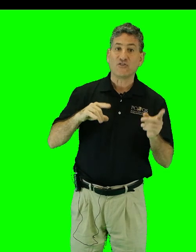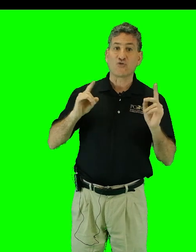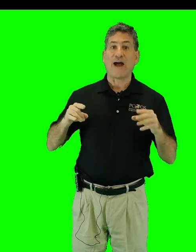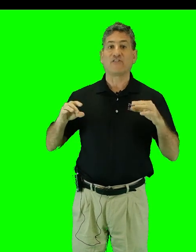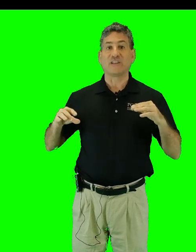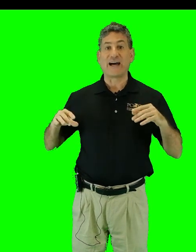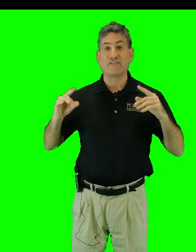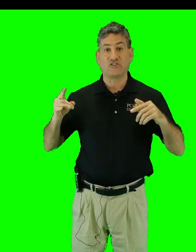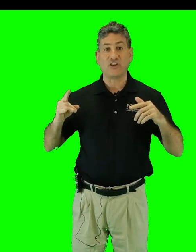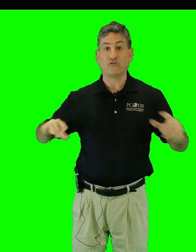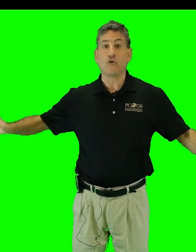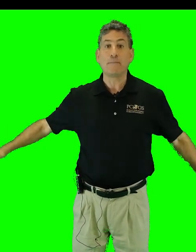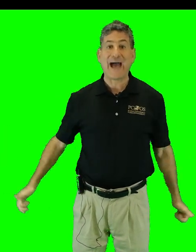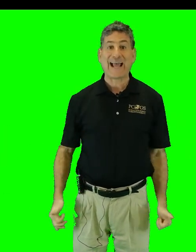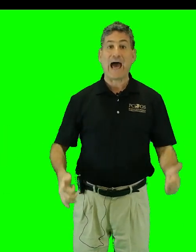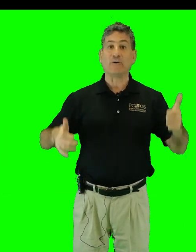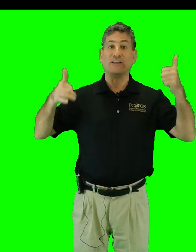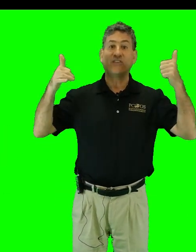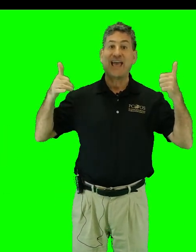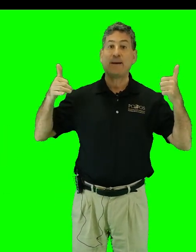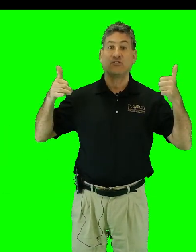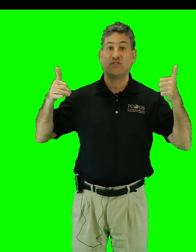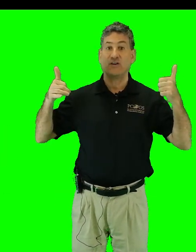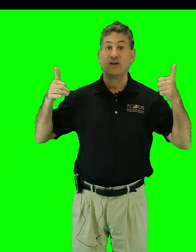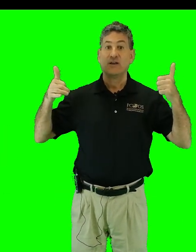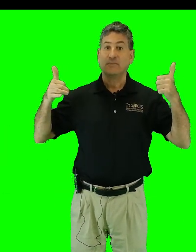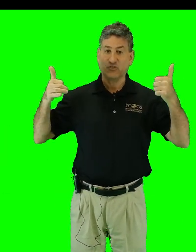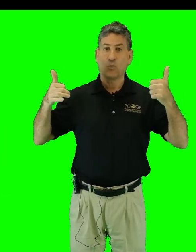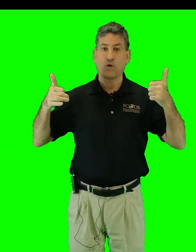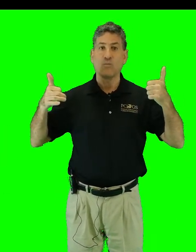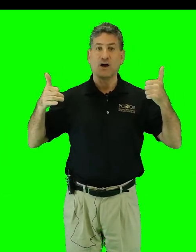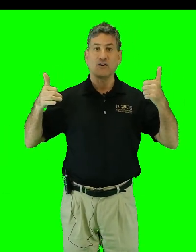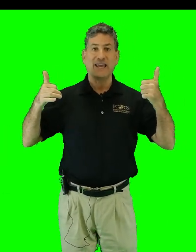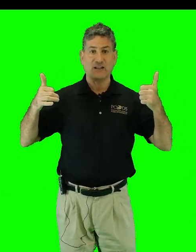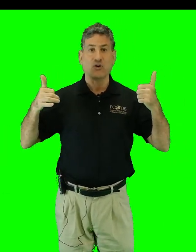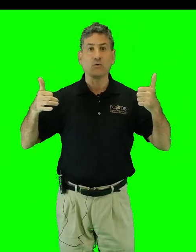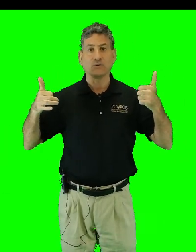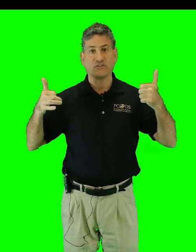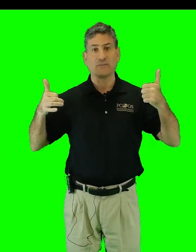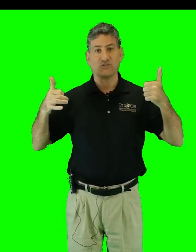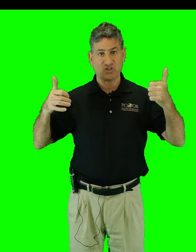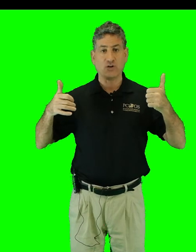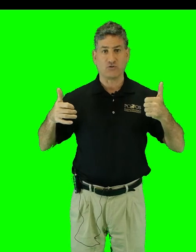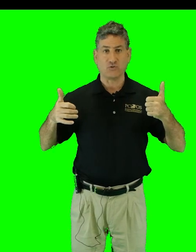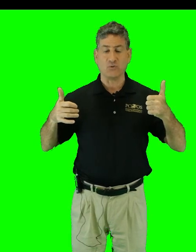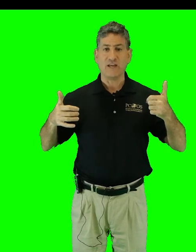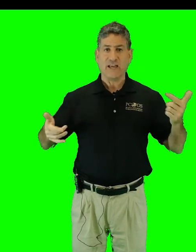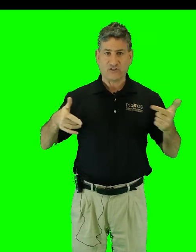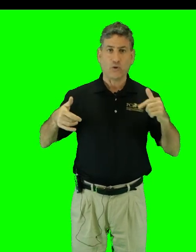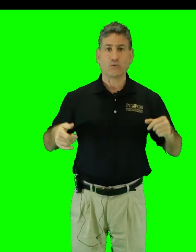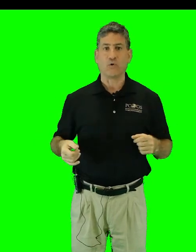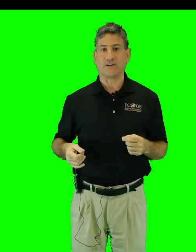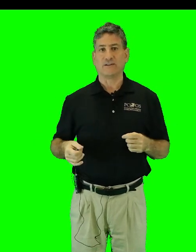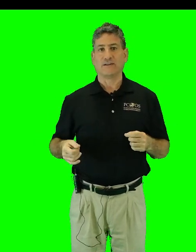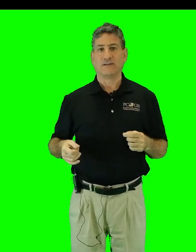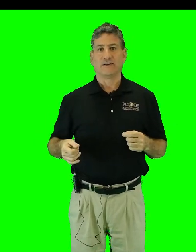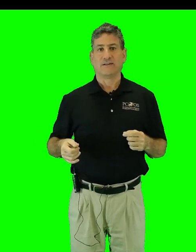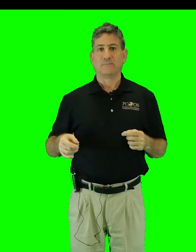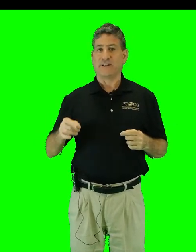drives a lot of the CO2 back out into the atmosphere because warm water can't hold as much CO2 as cold water. But it